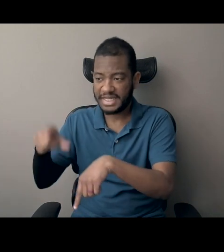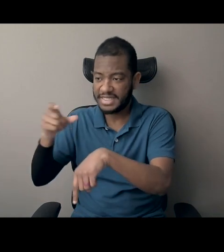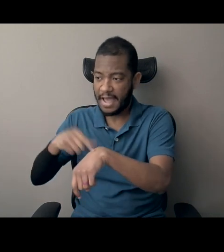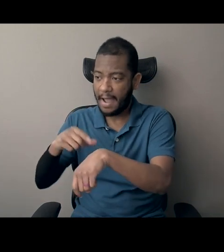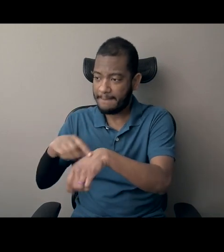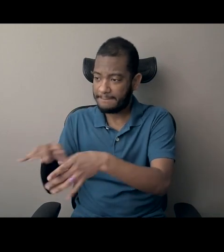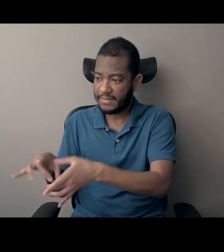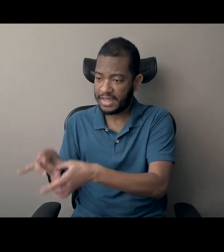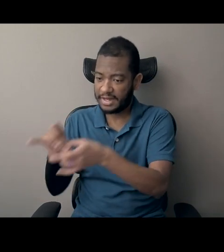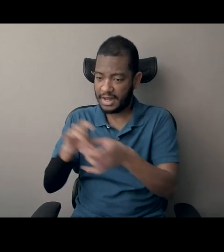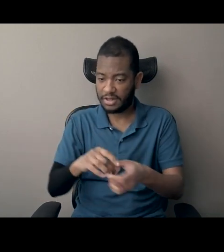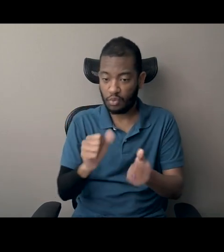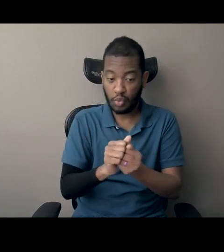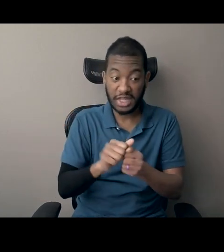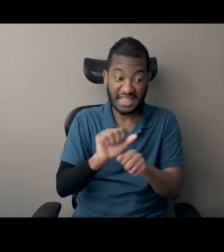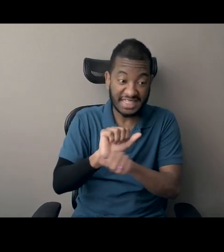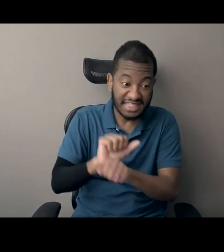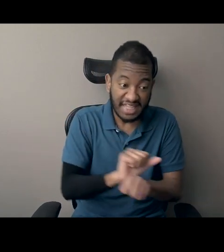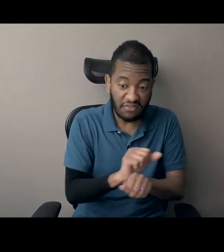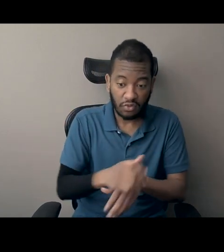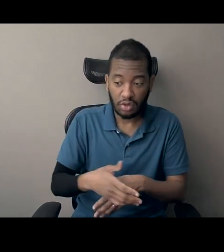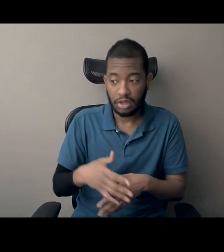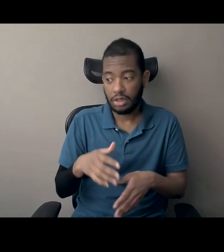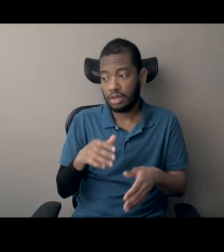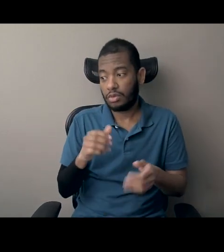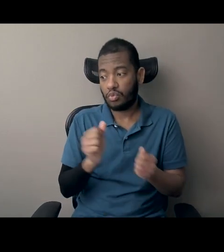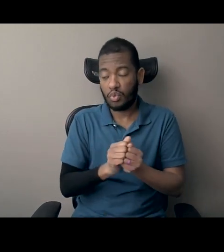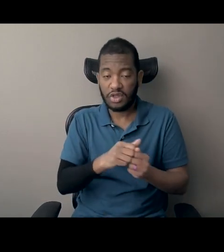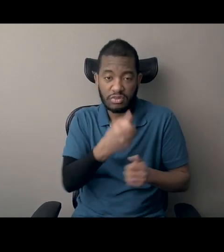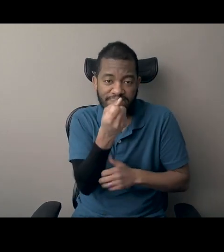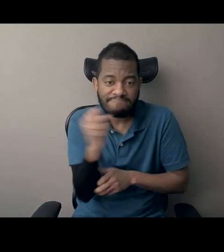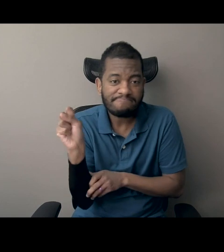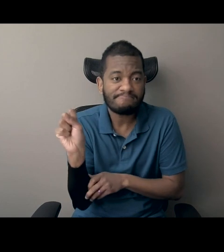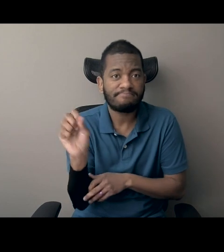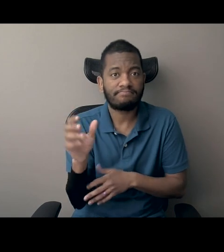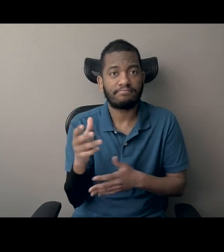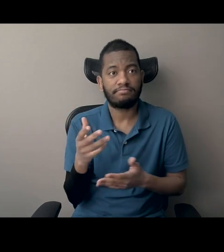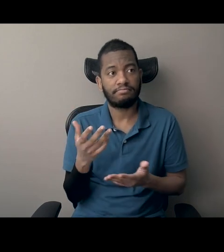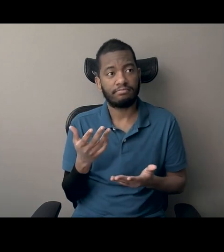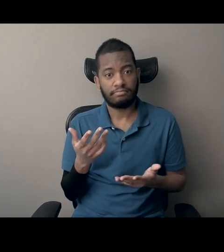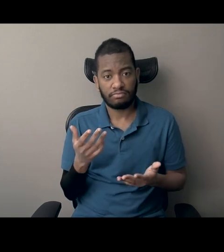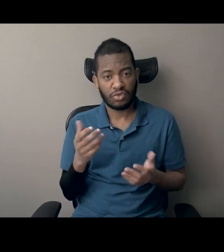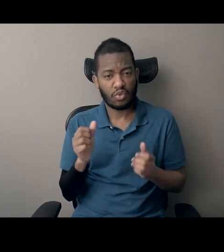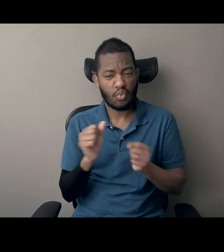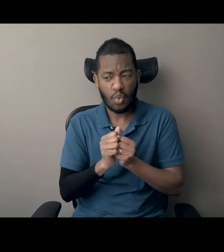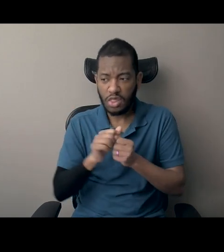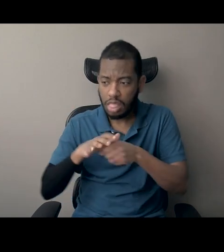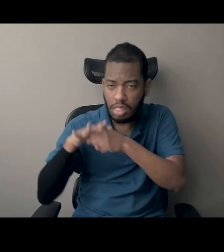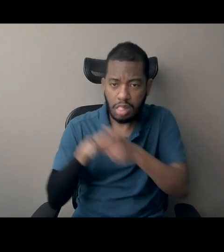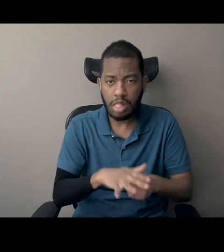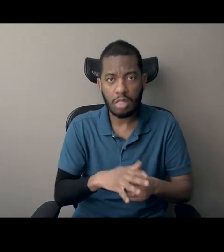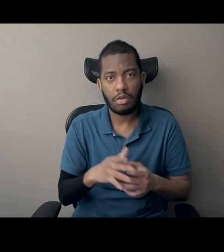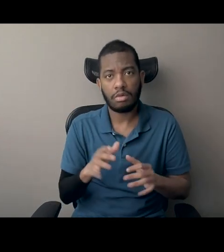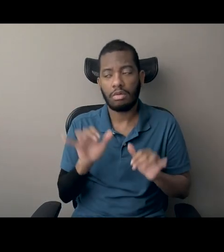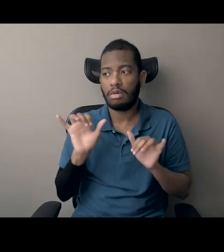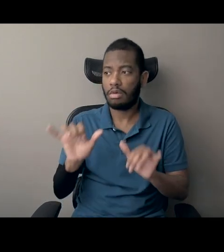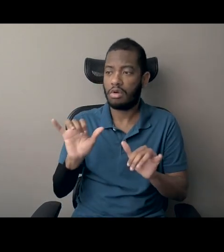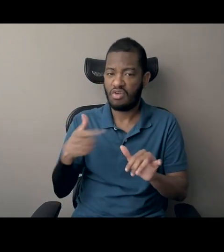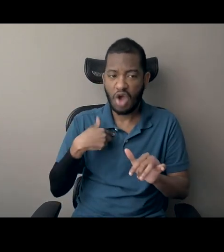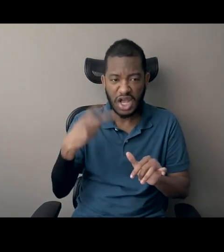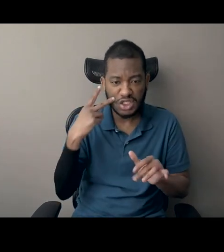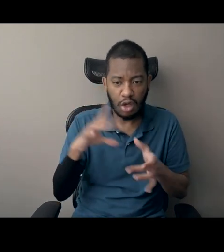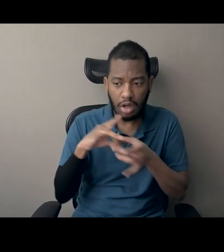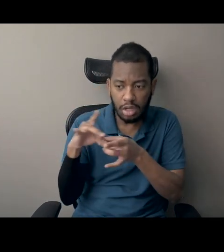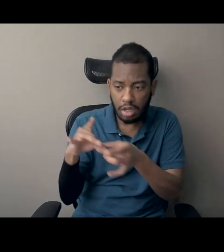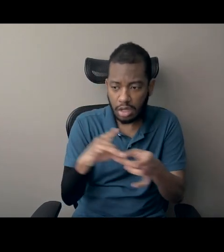but the, uh, active resistant to slavery and oppression through Denmark Vesey. And then I was seeing a period of empowerment